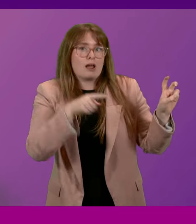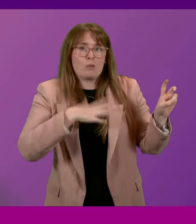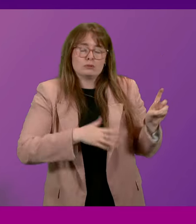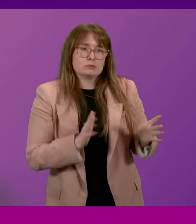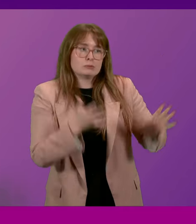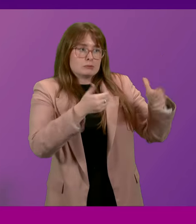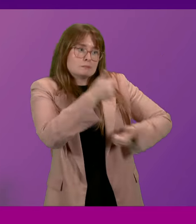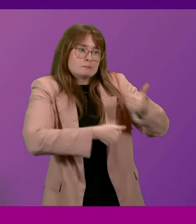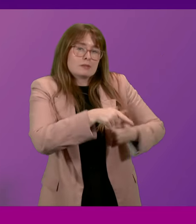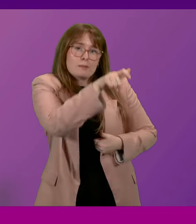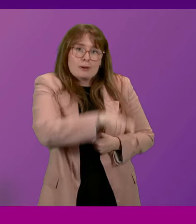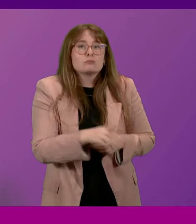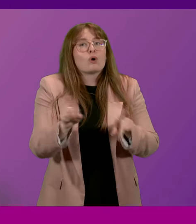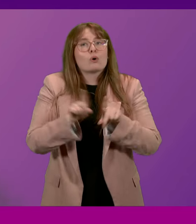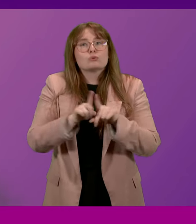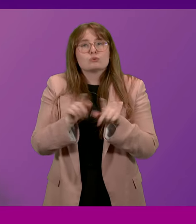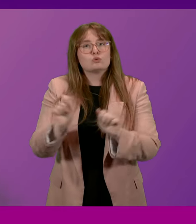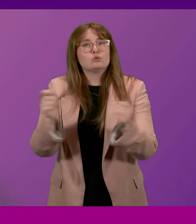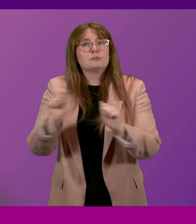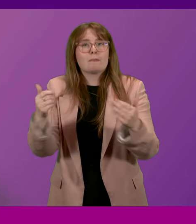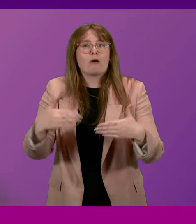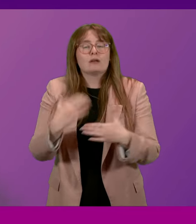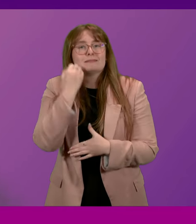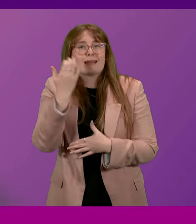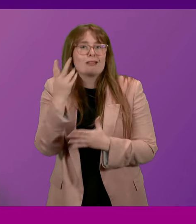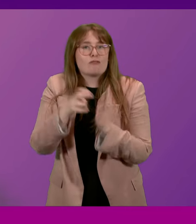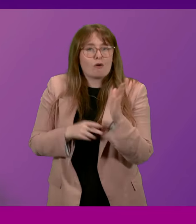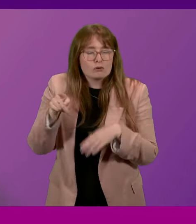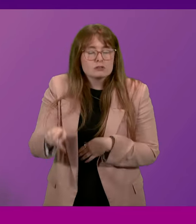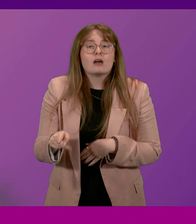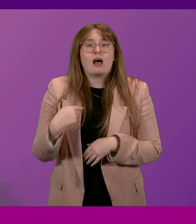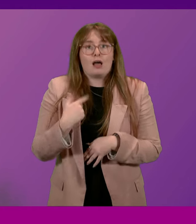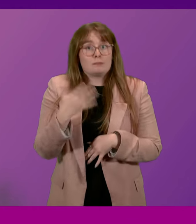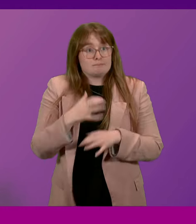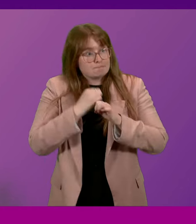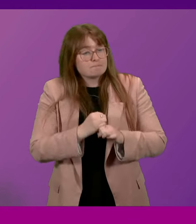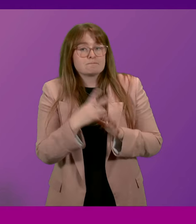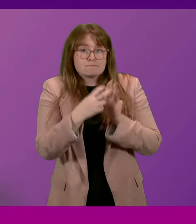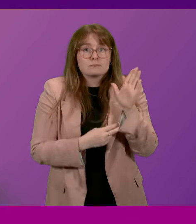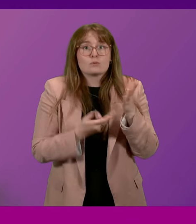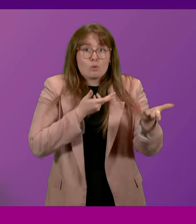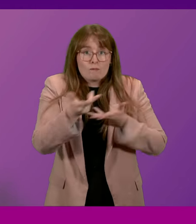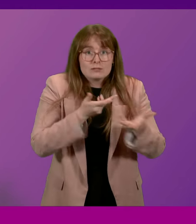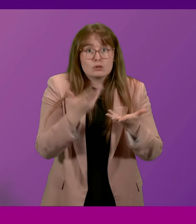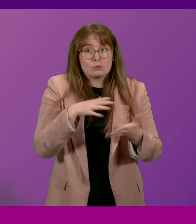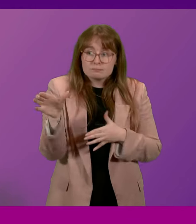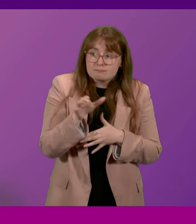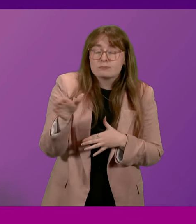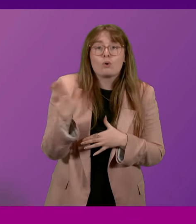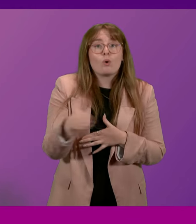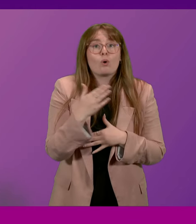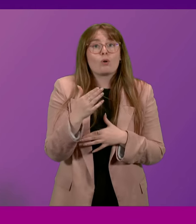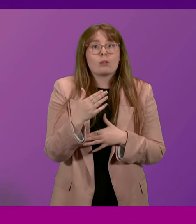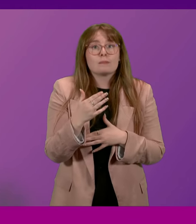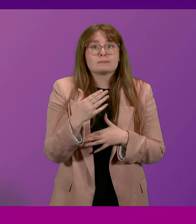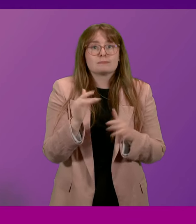person and the Daily Record for the work that they have brought forward. I committed in that conversation to draw together representatives of all political